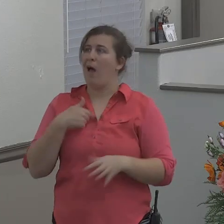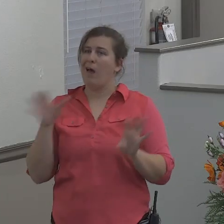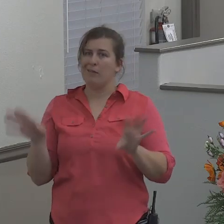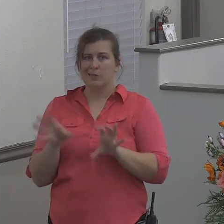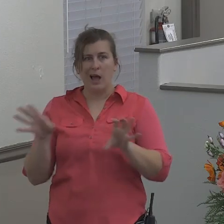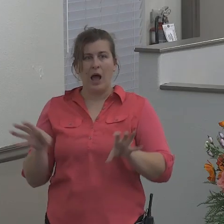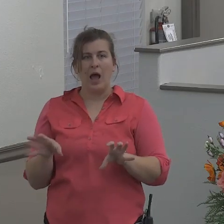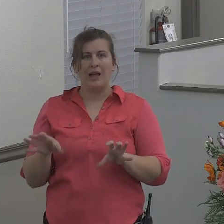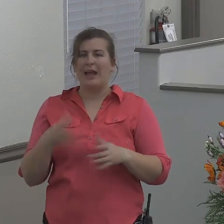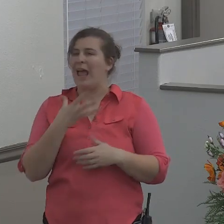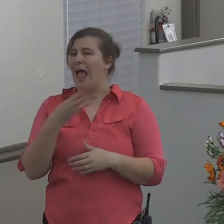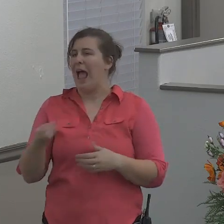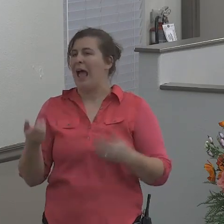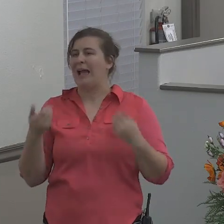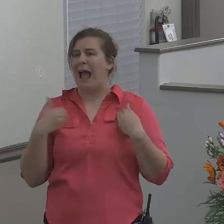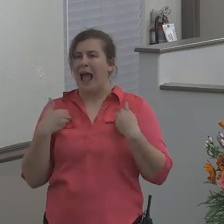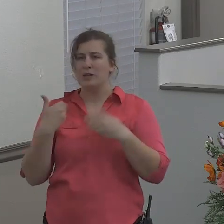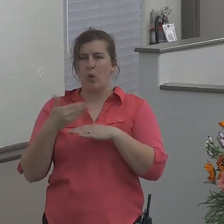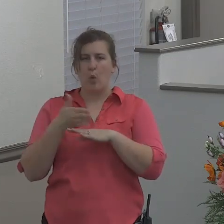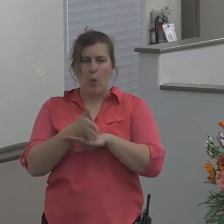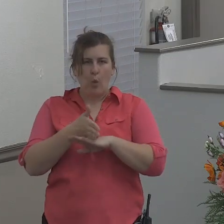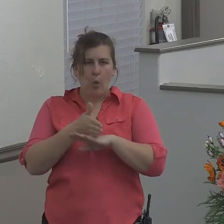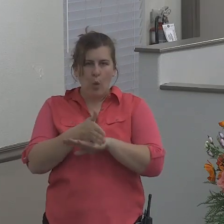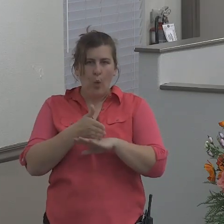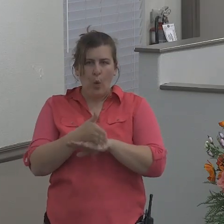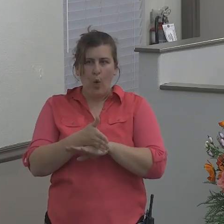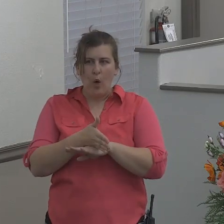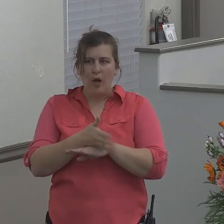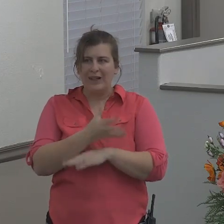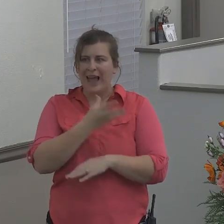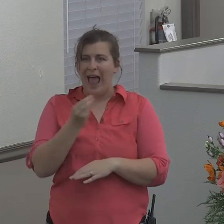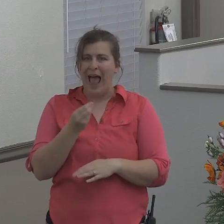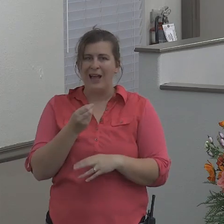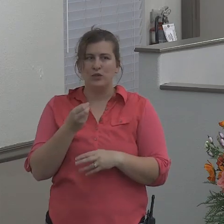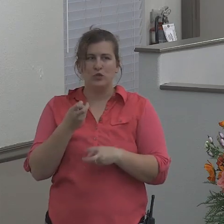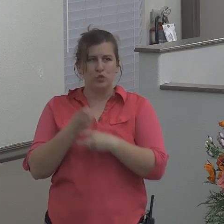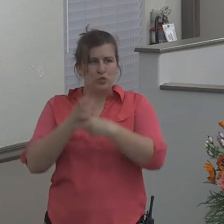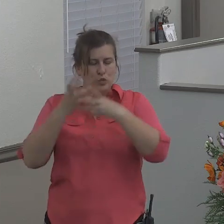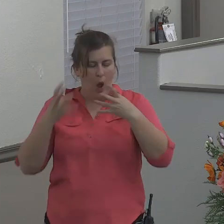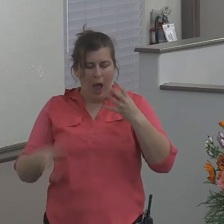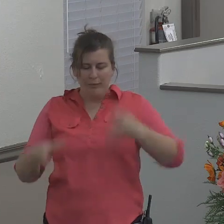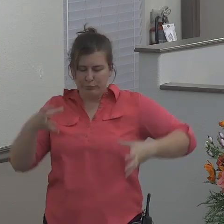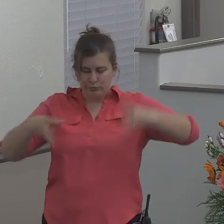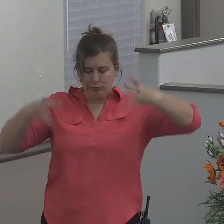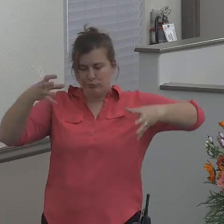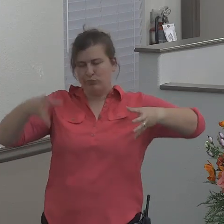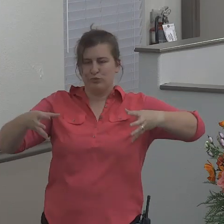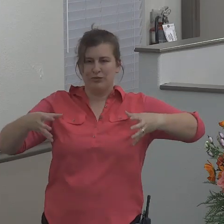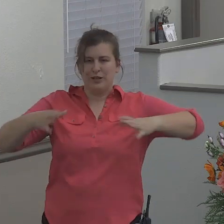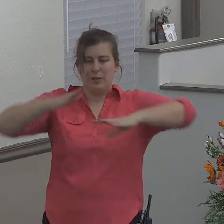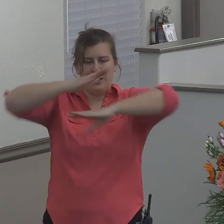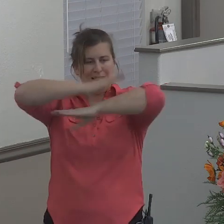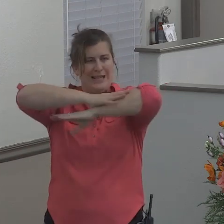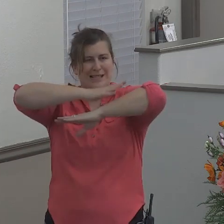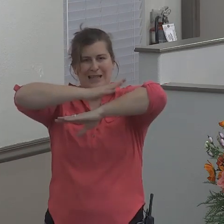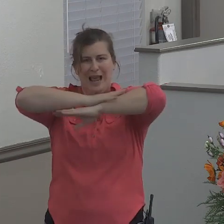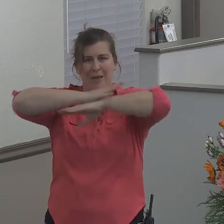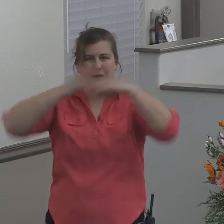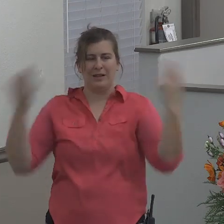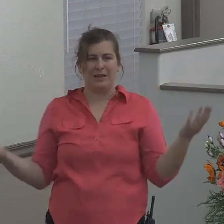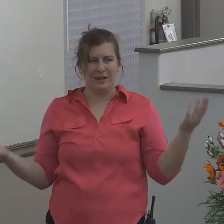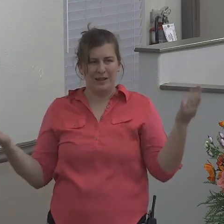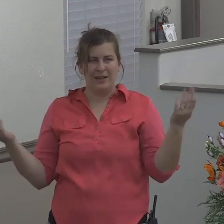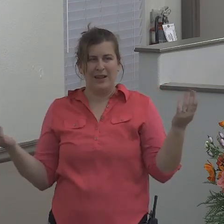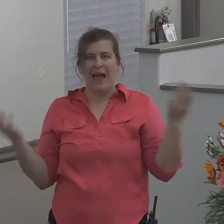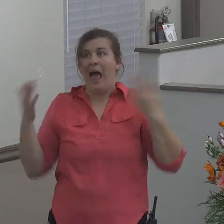got some wood in there and he's able to get some rocks piled up and he's got some wood on top of the rocks. Don't ask me how this happened